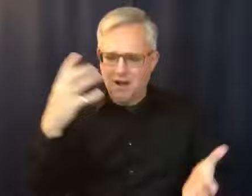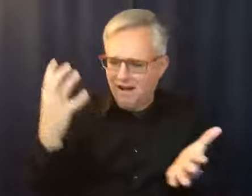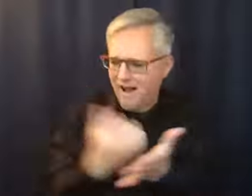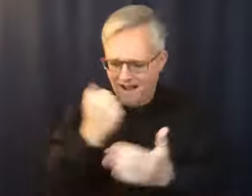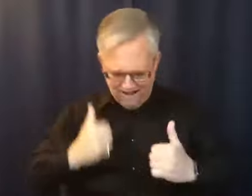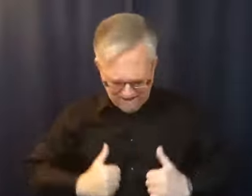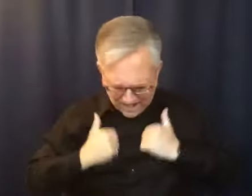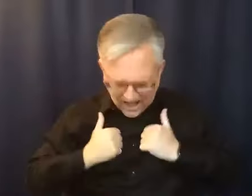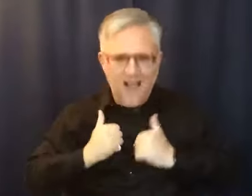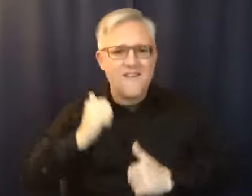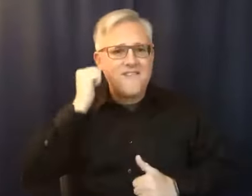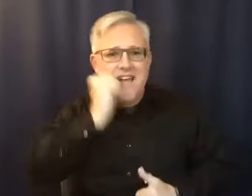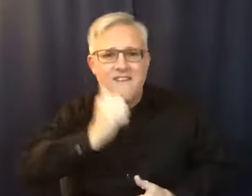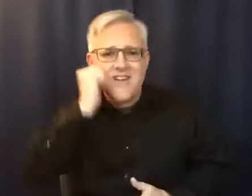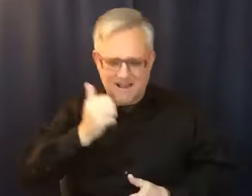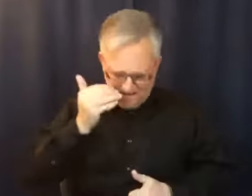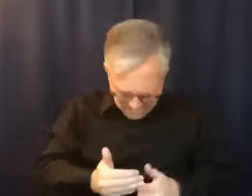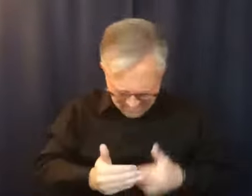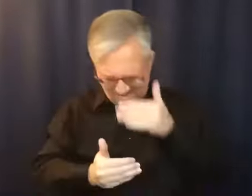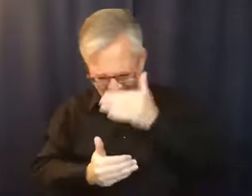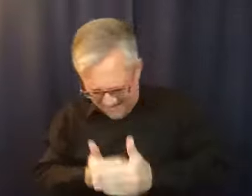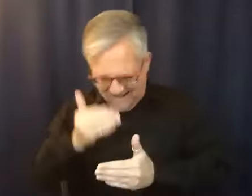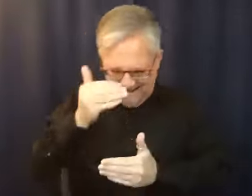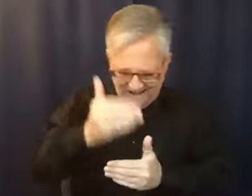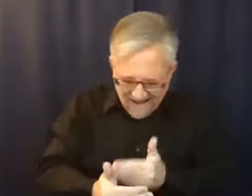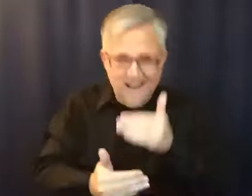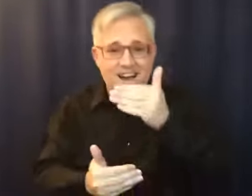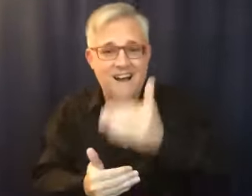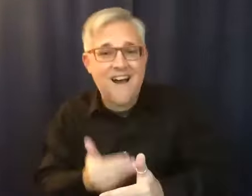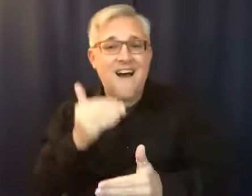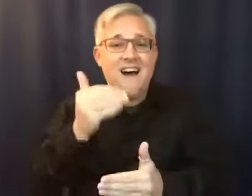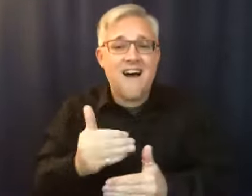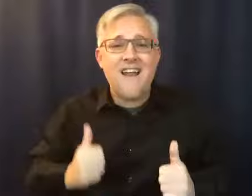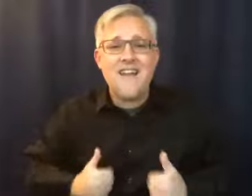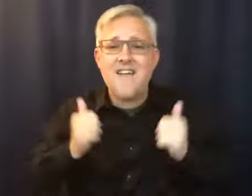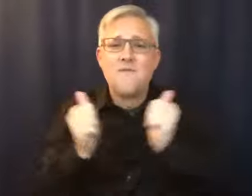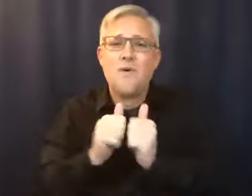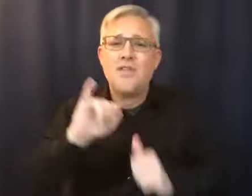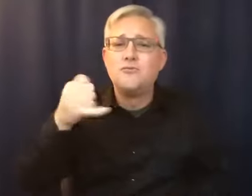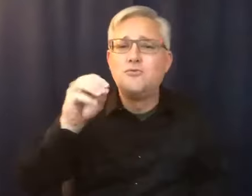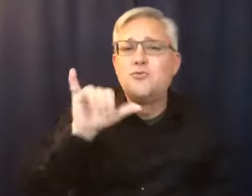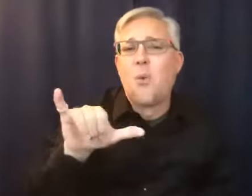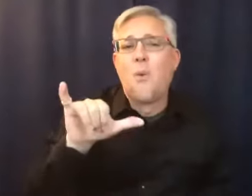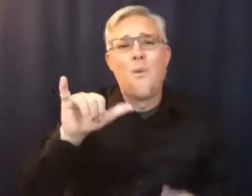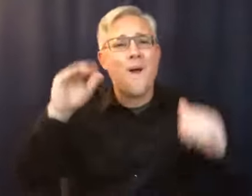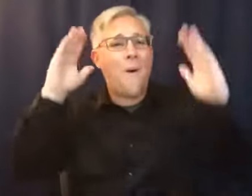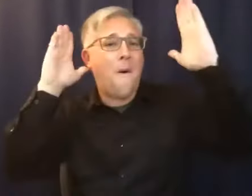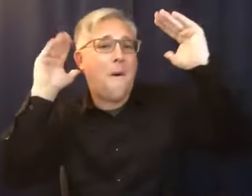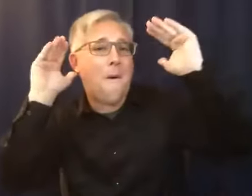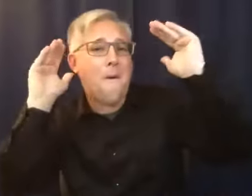And we can live it with hope and joy and sharing and carrying the message. So now I